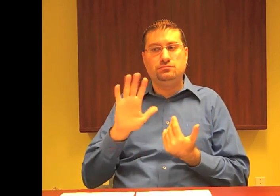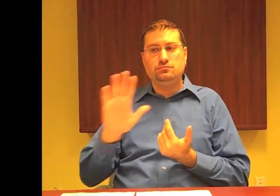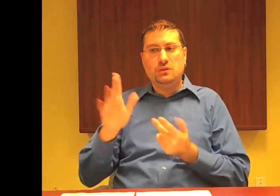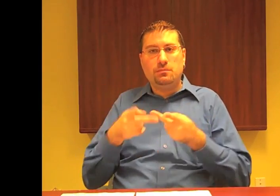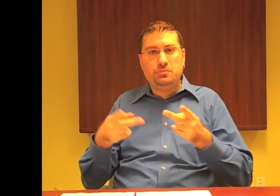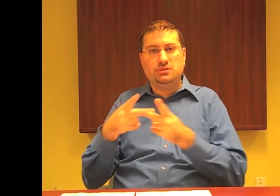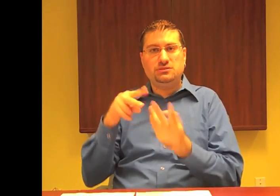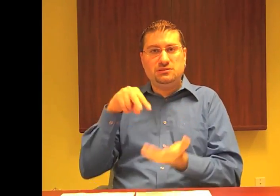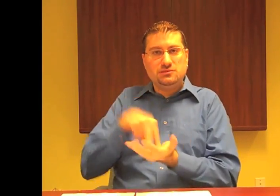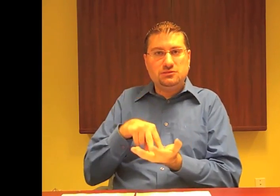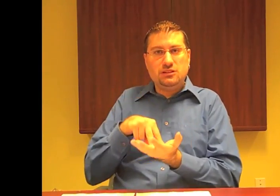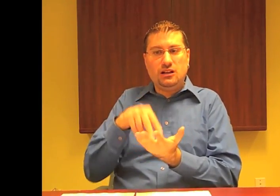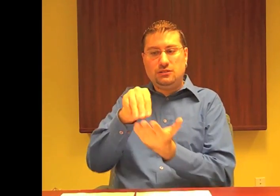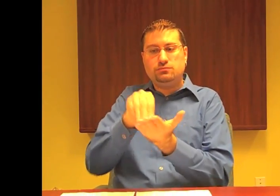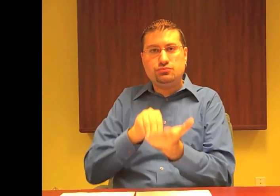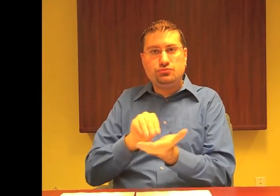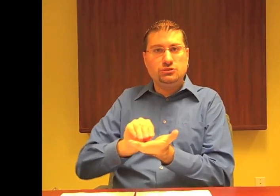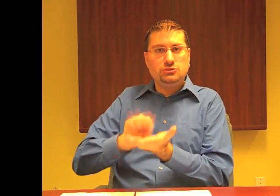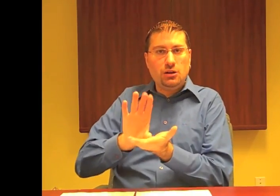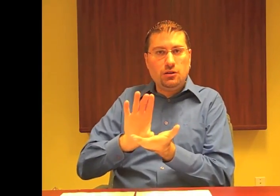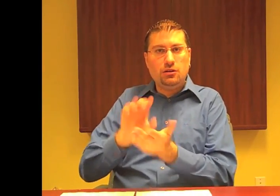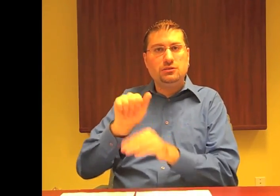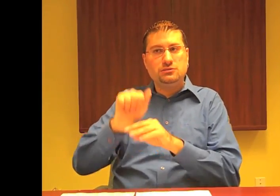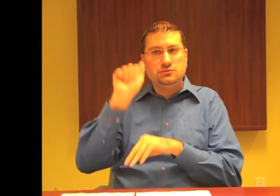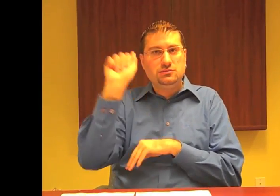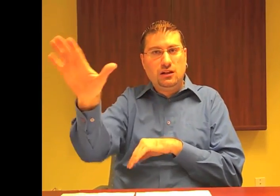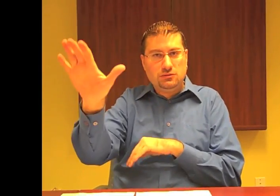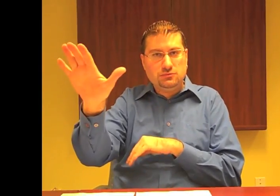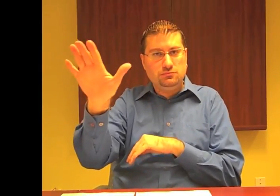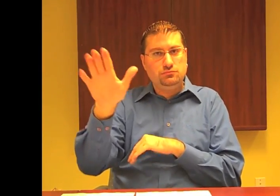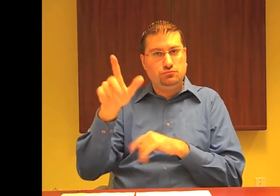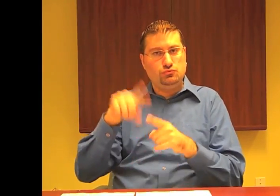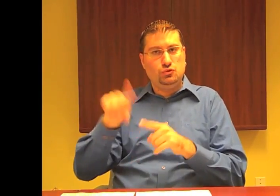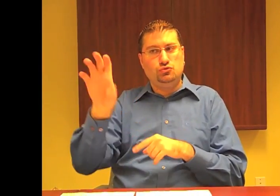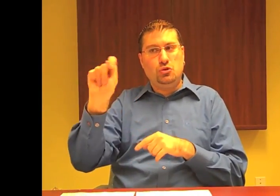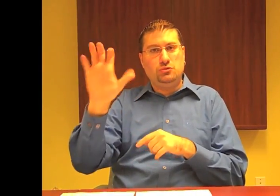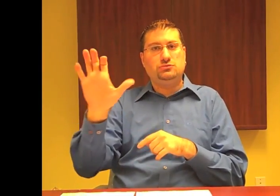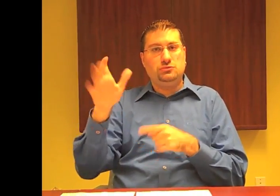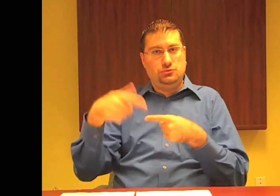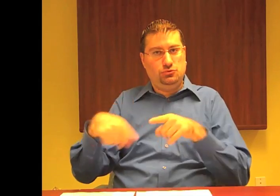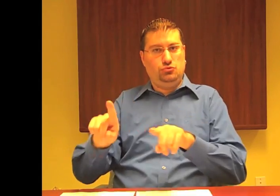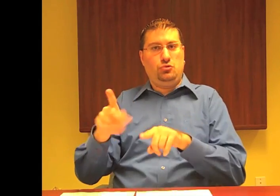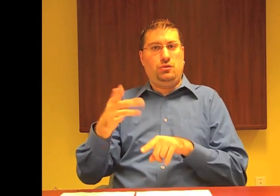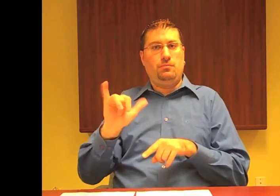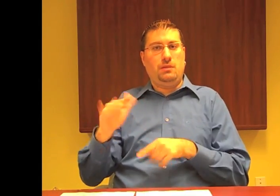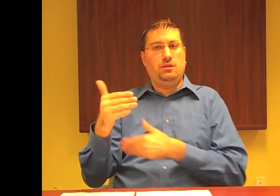where the CRTC will gather submitted information through a consultation process.